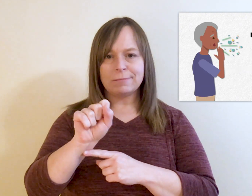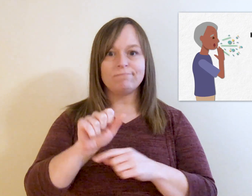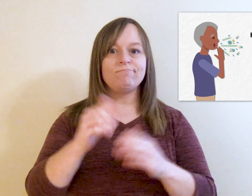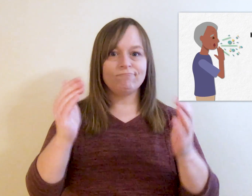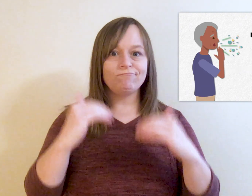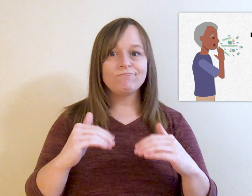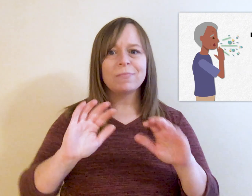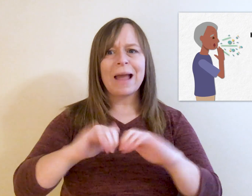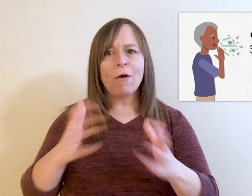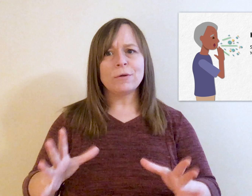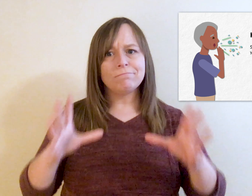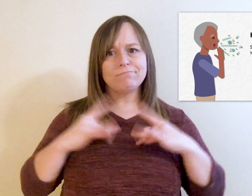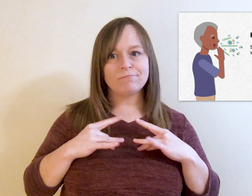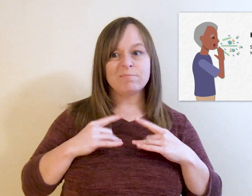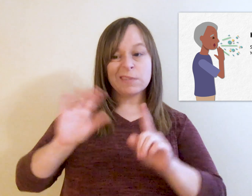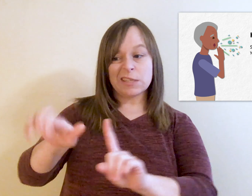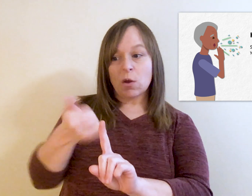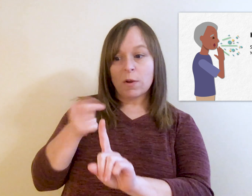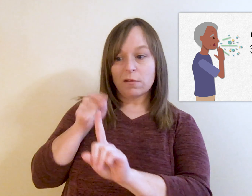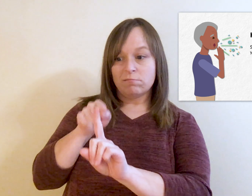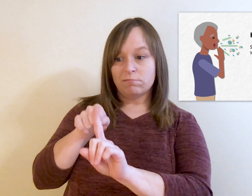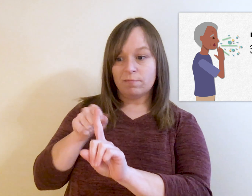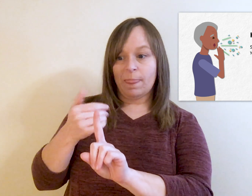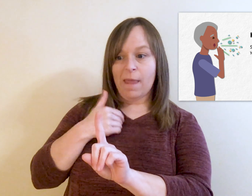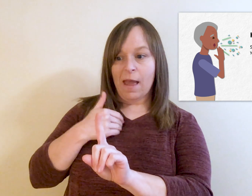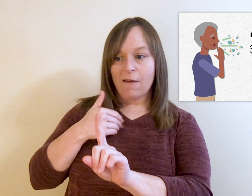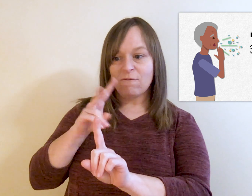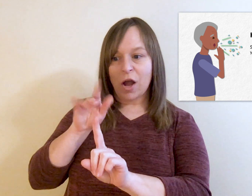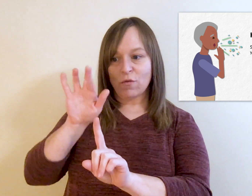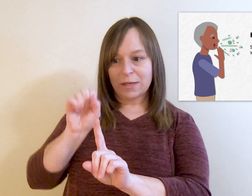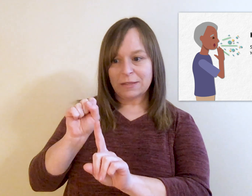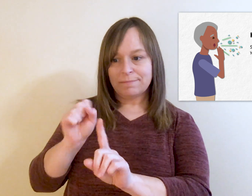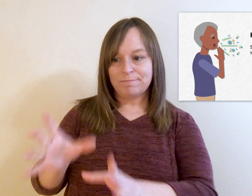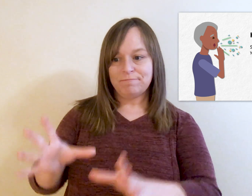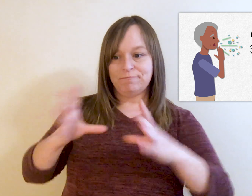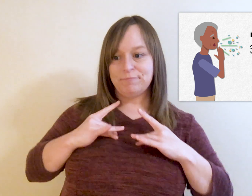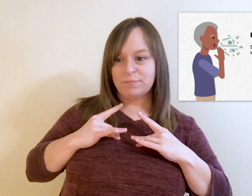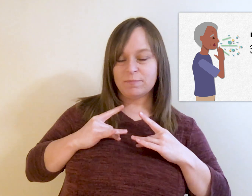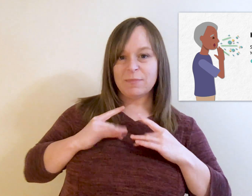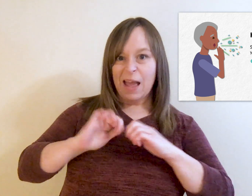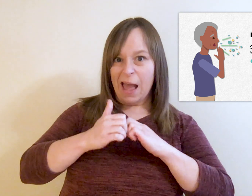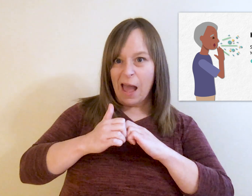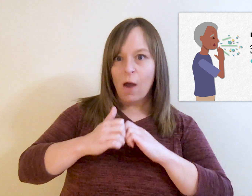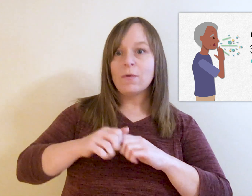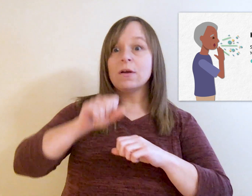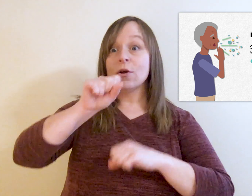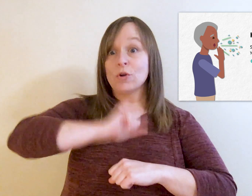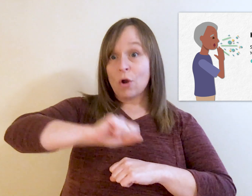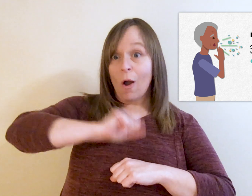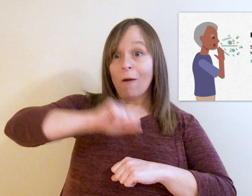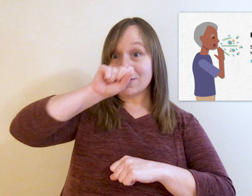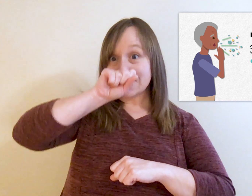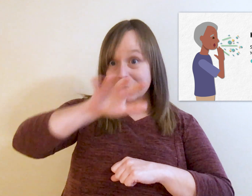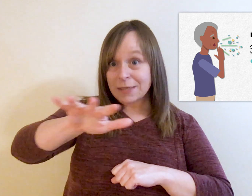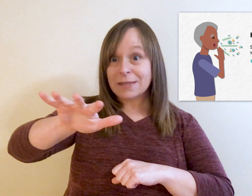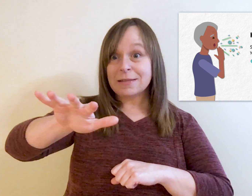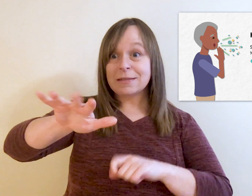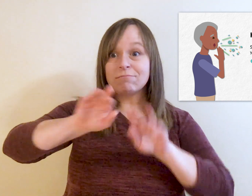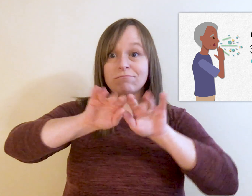get it? Someone with COVID-19 gives you the virus. When someone coughs or sneezes in the